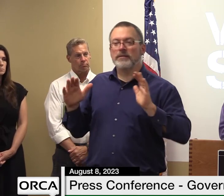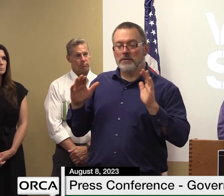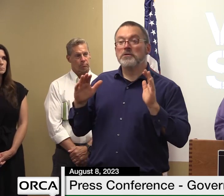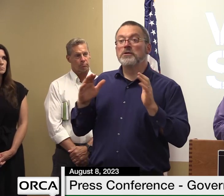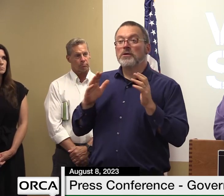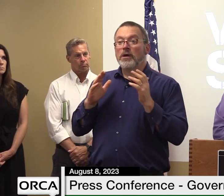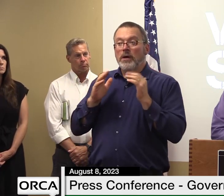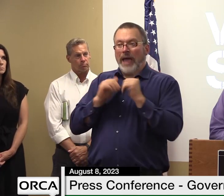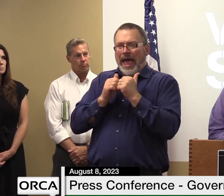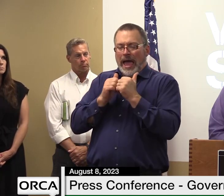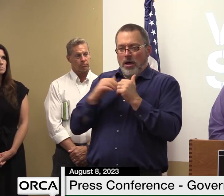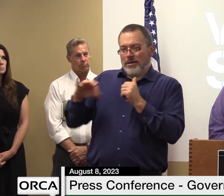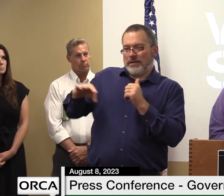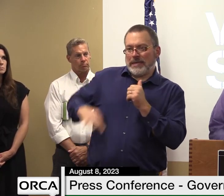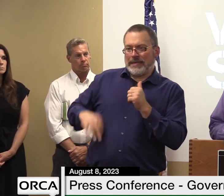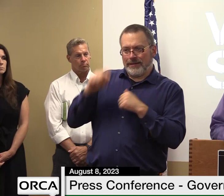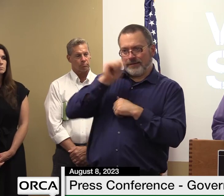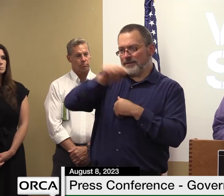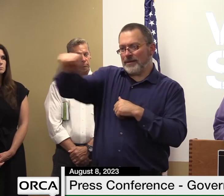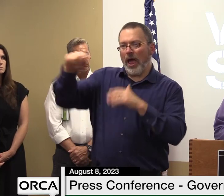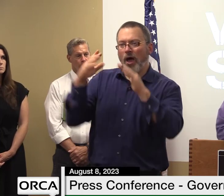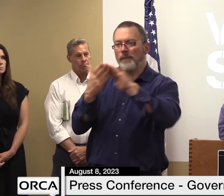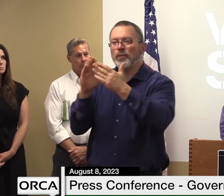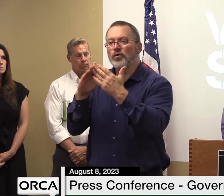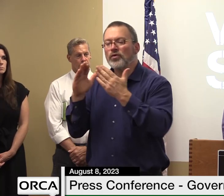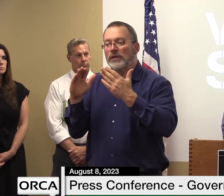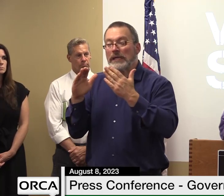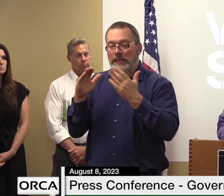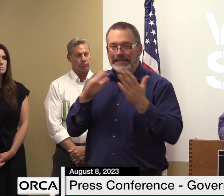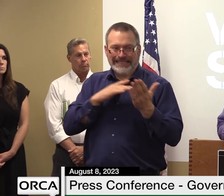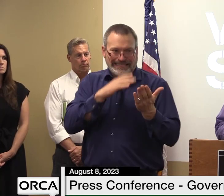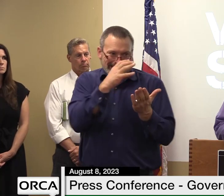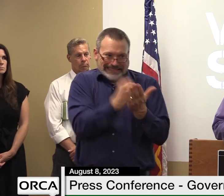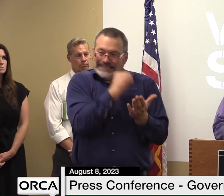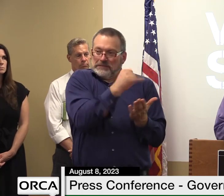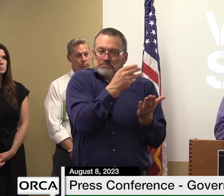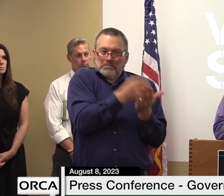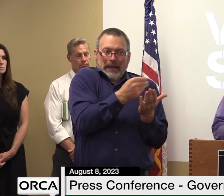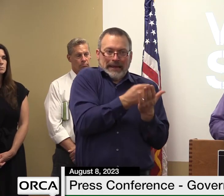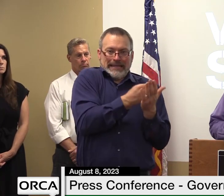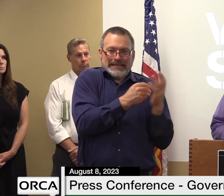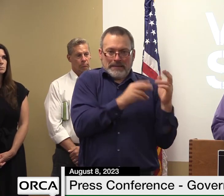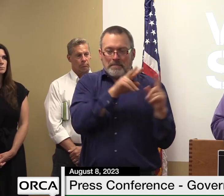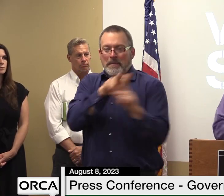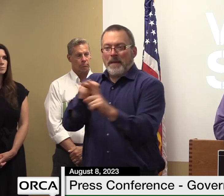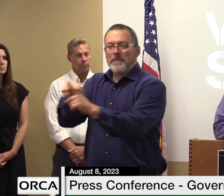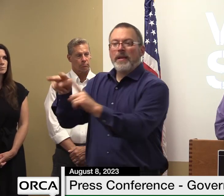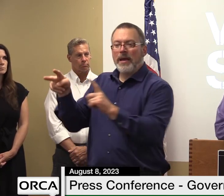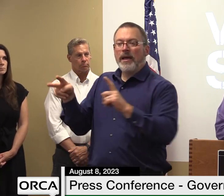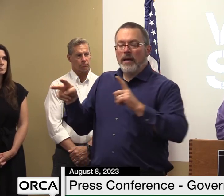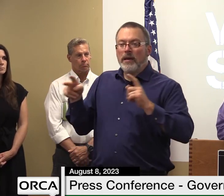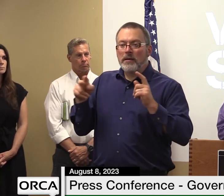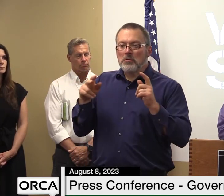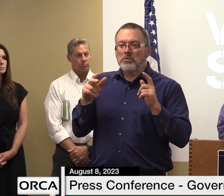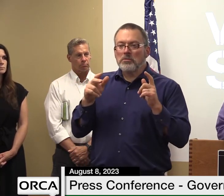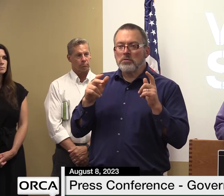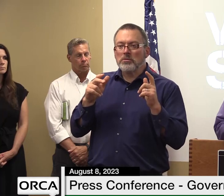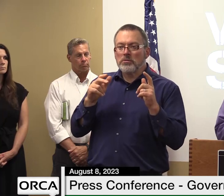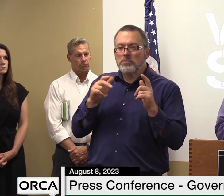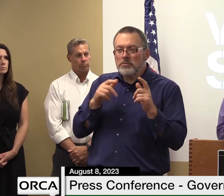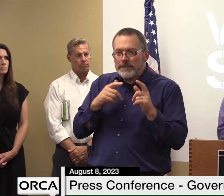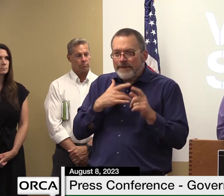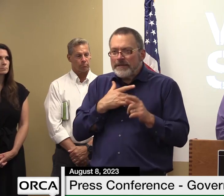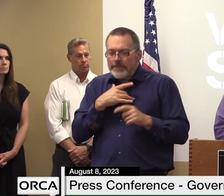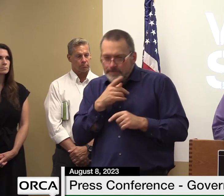flood recovery effort with those arpa efforts so i think that's the main thing we want to look for here is where are the opportunities to really move a community forward